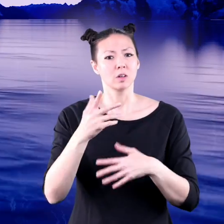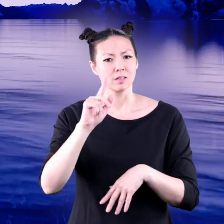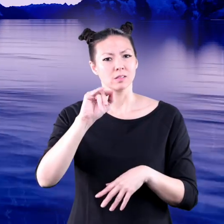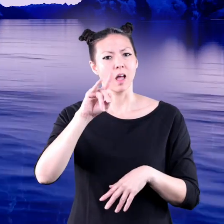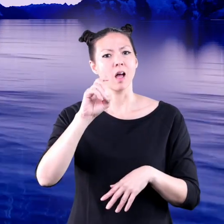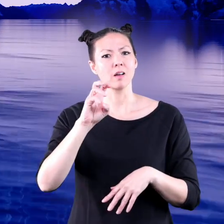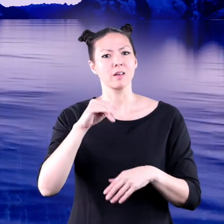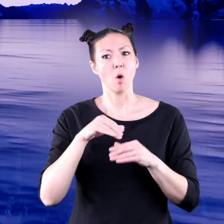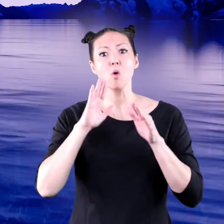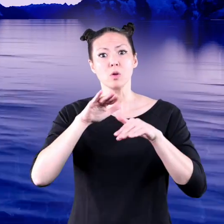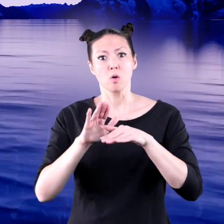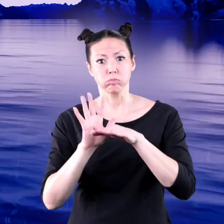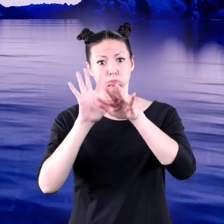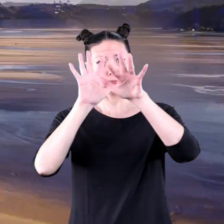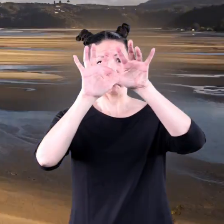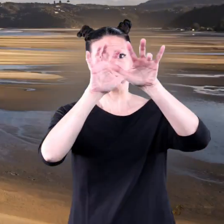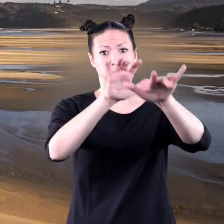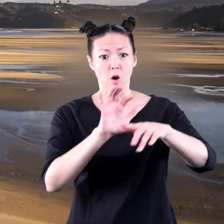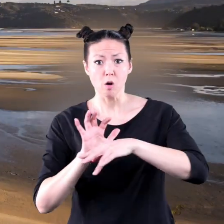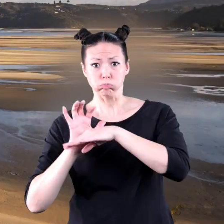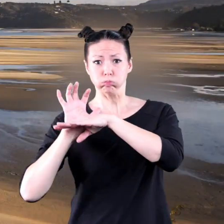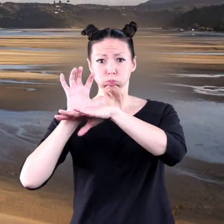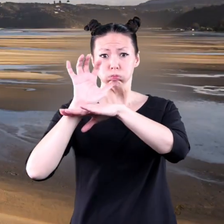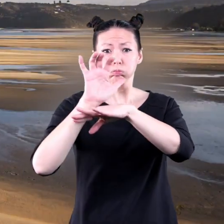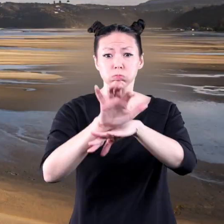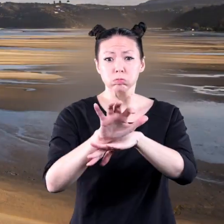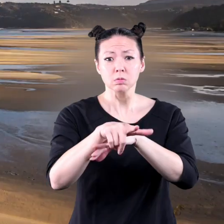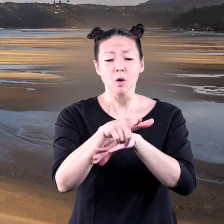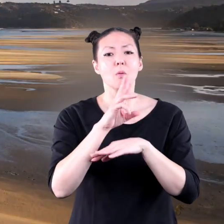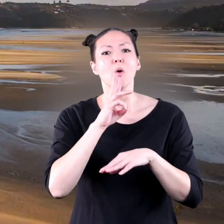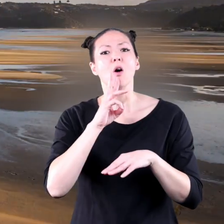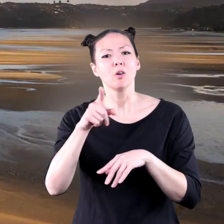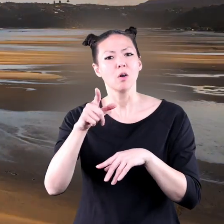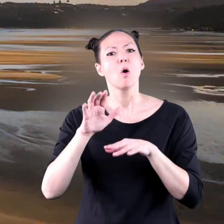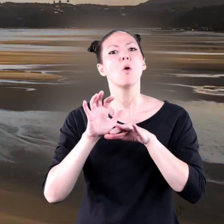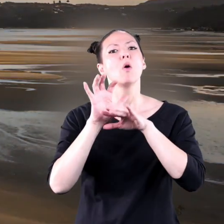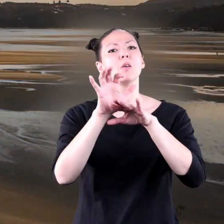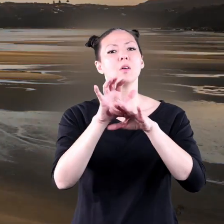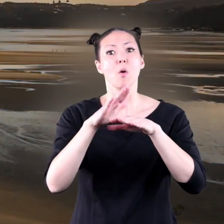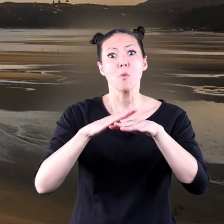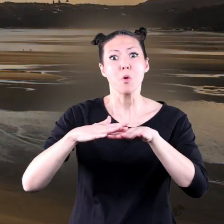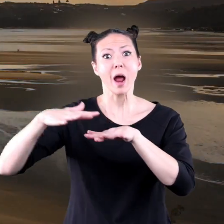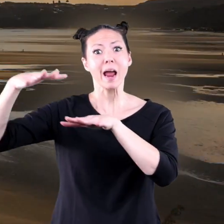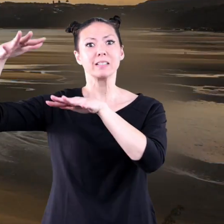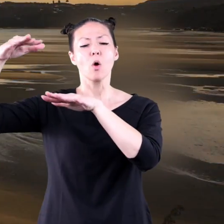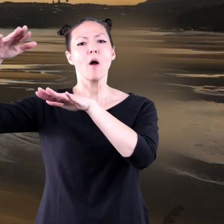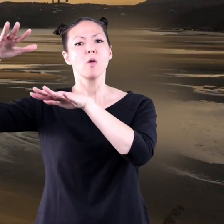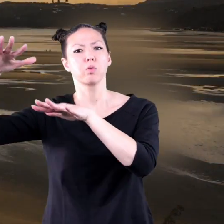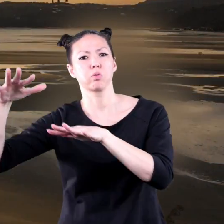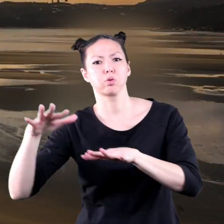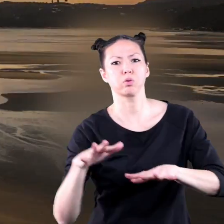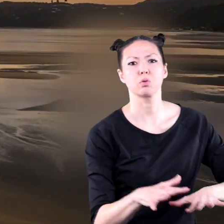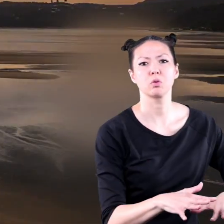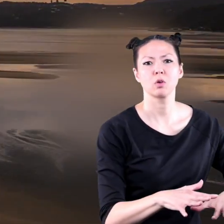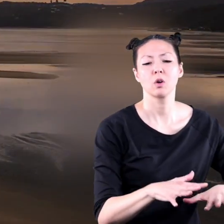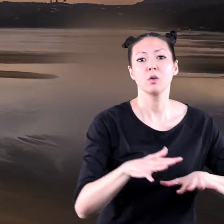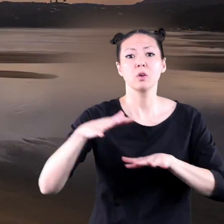our ocean tides are when the water in the ocean rises and falls at times